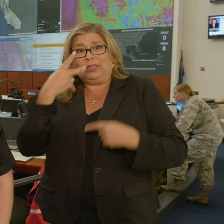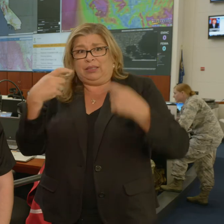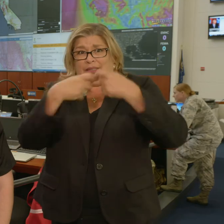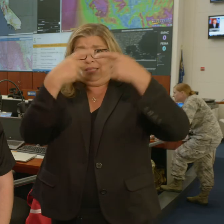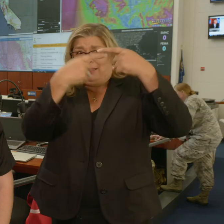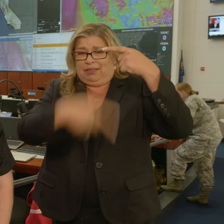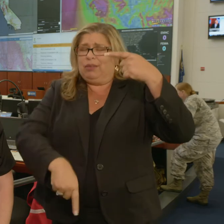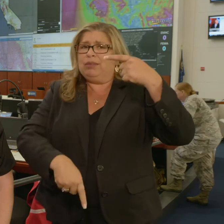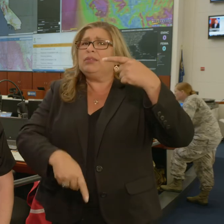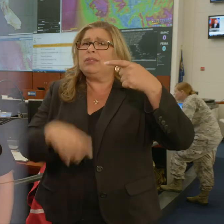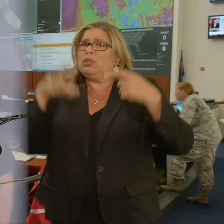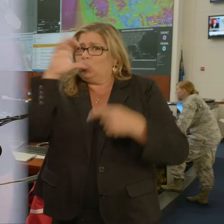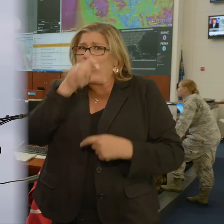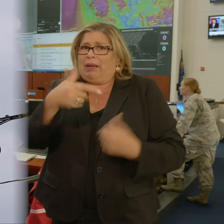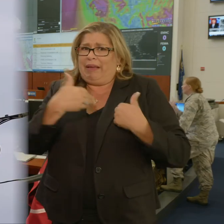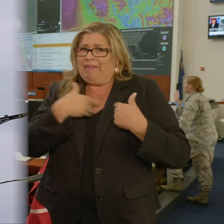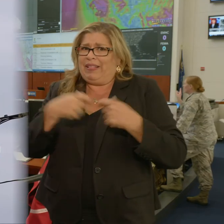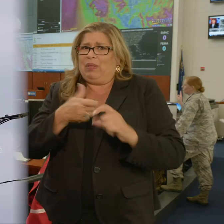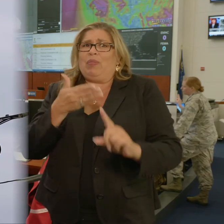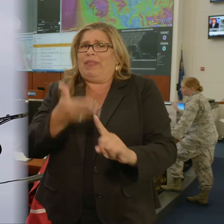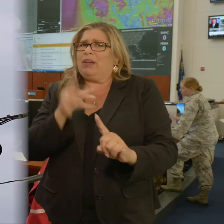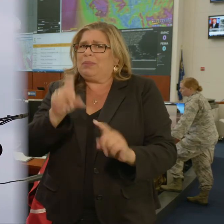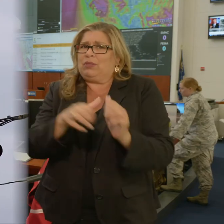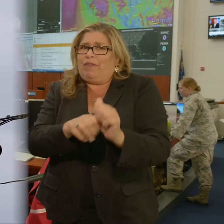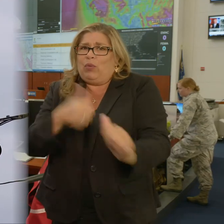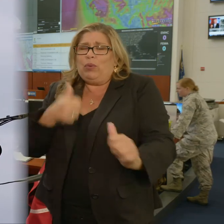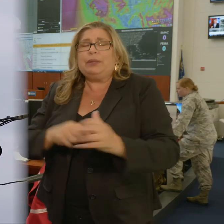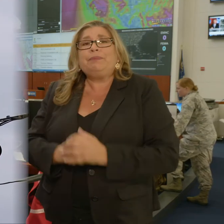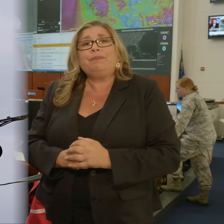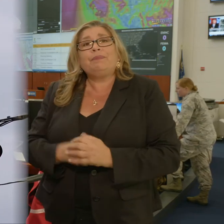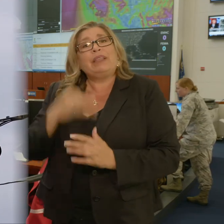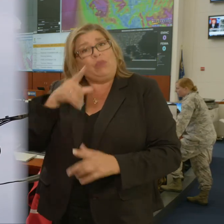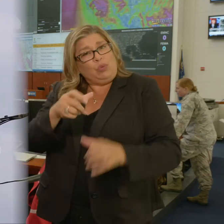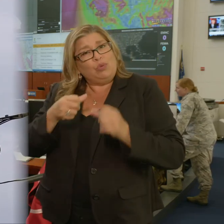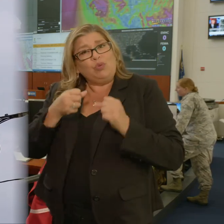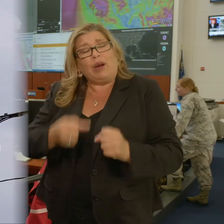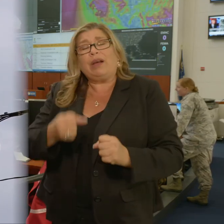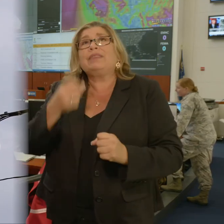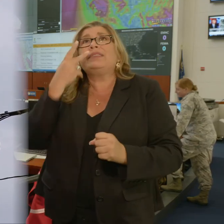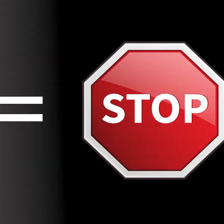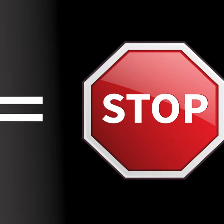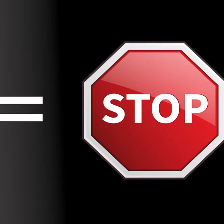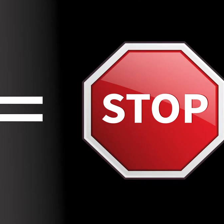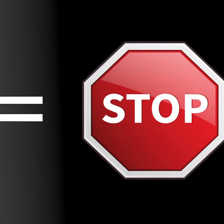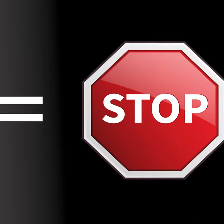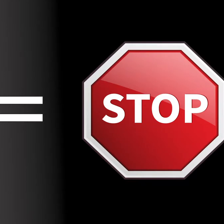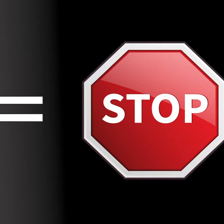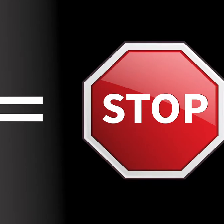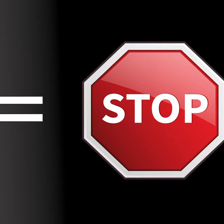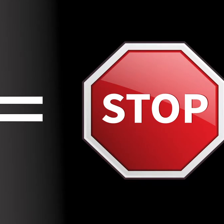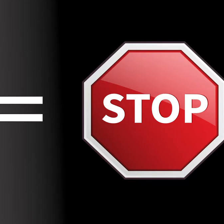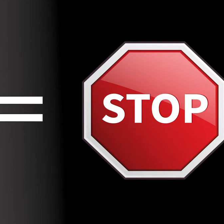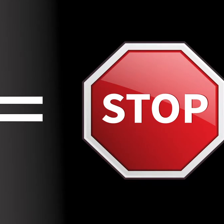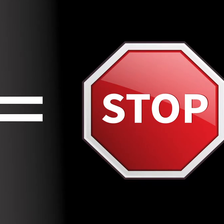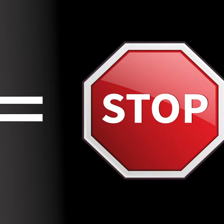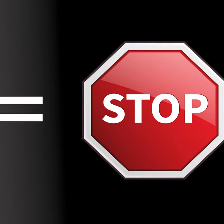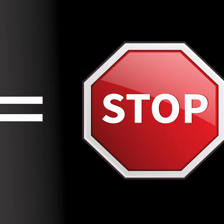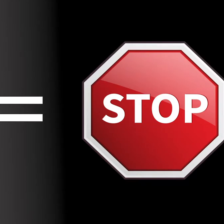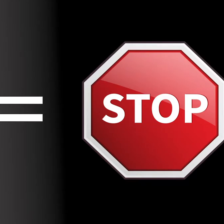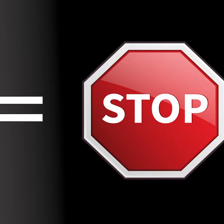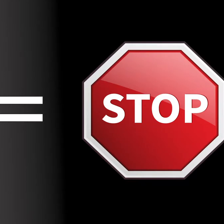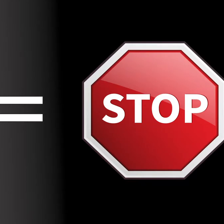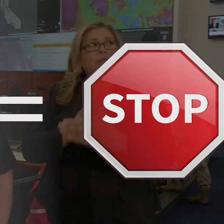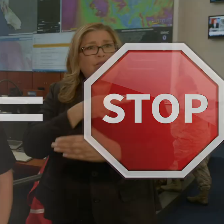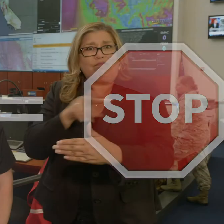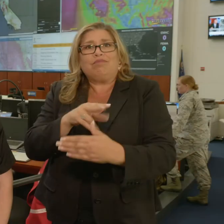and live and stay away. If you come across a traffic light that is not working, treat it as if it were a stop sign. And if you